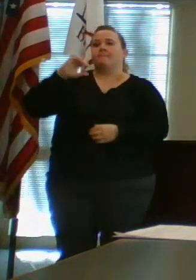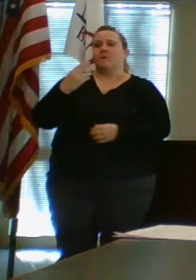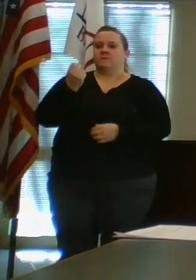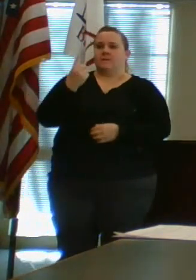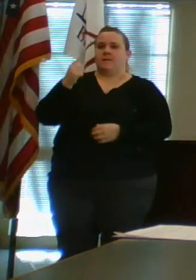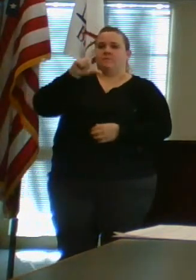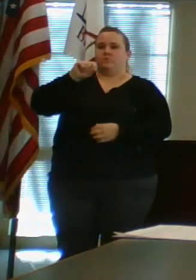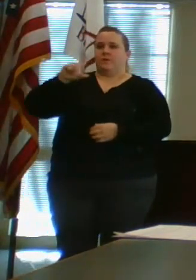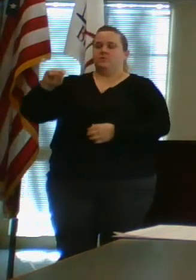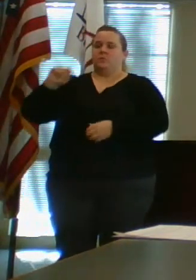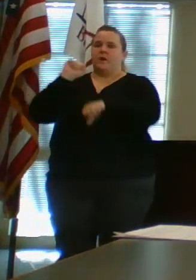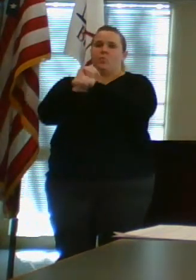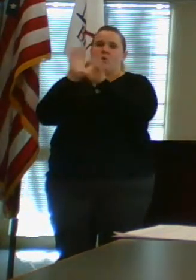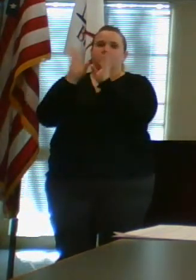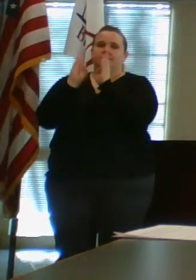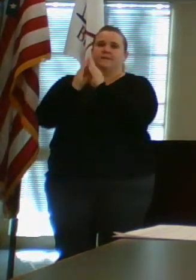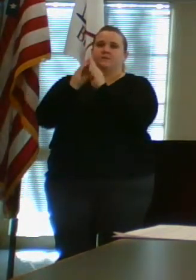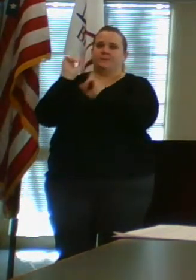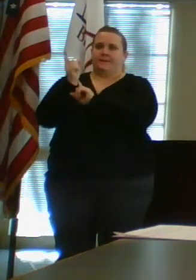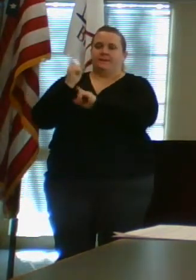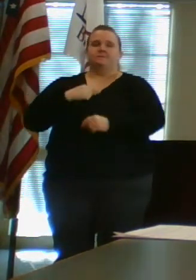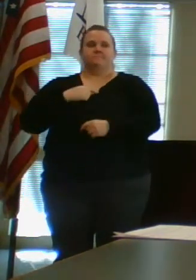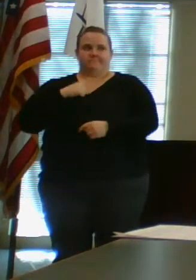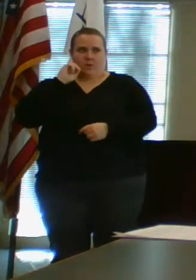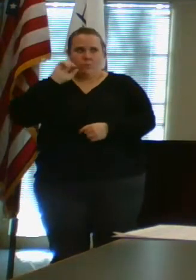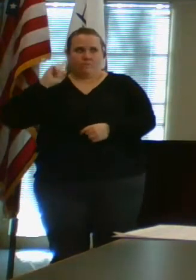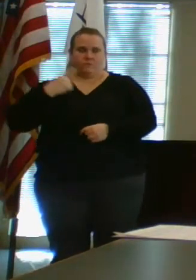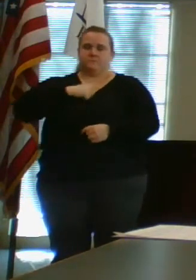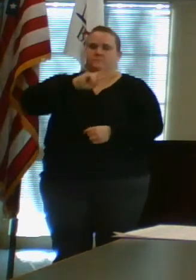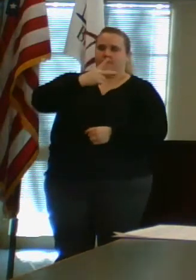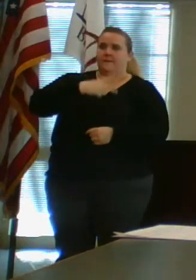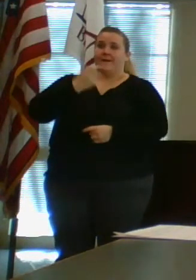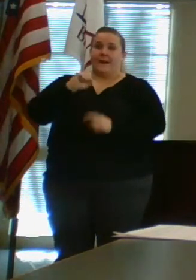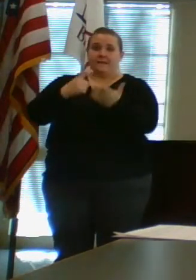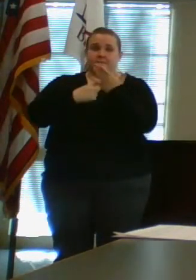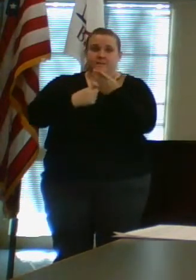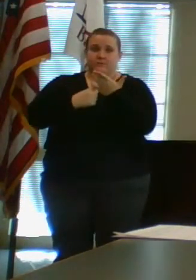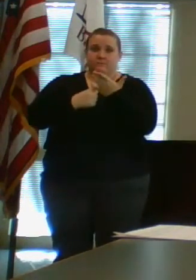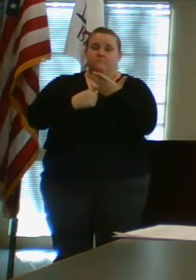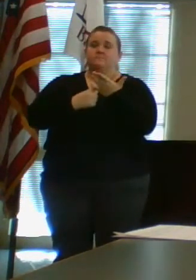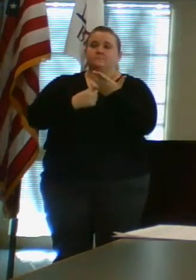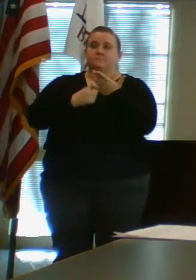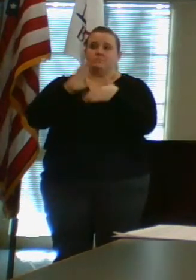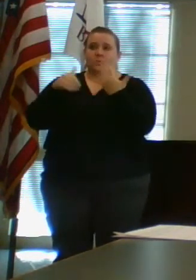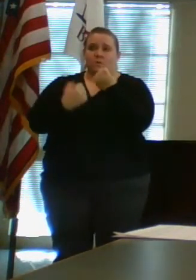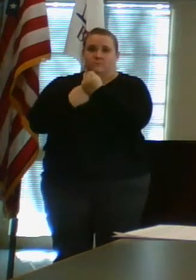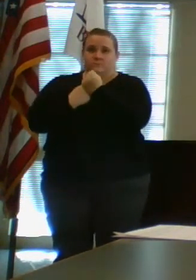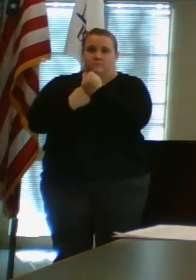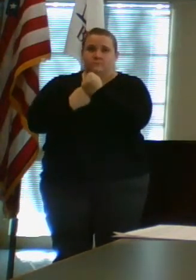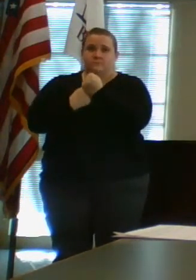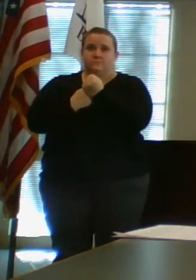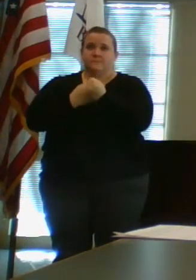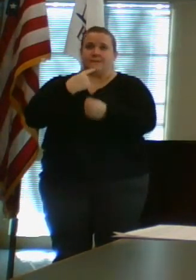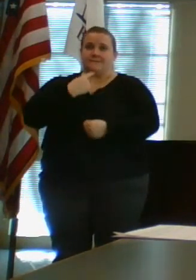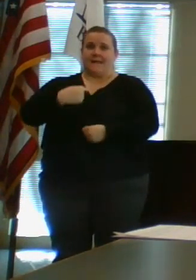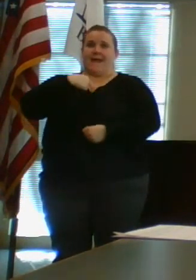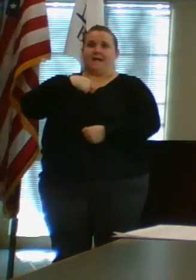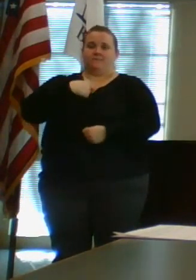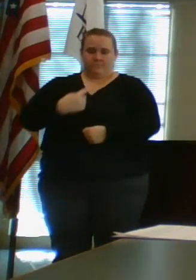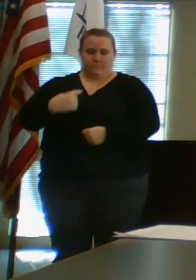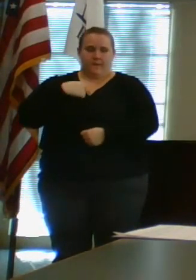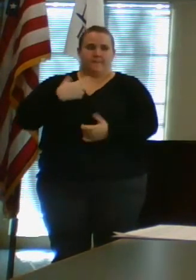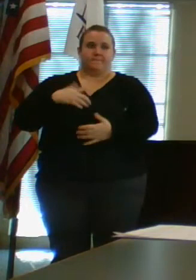2020 work session meeting minutes? make that. Second. Any discussion? All in favor signify by saying aye.